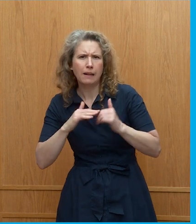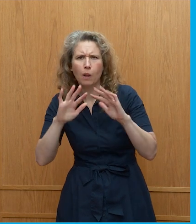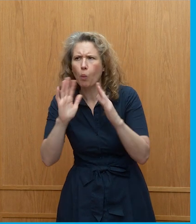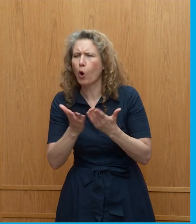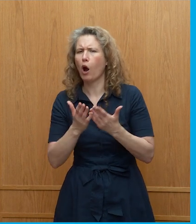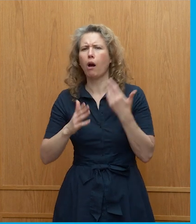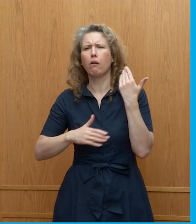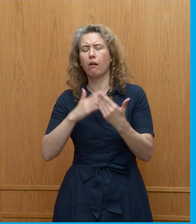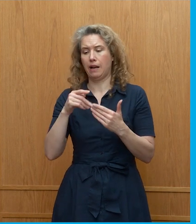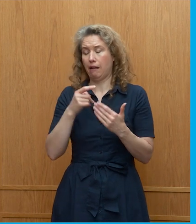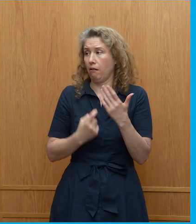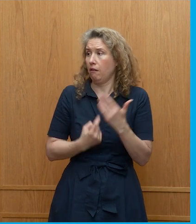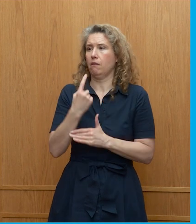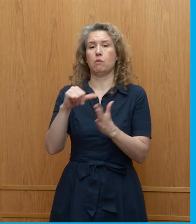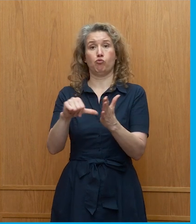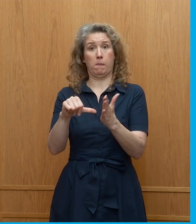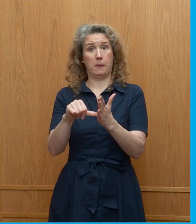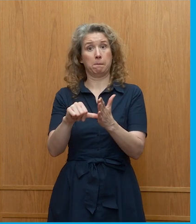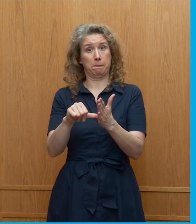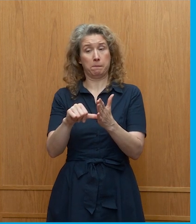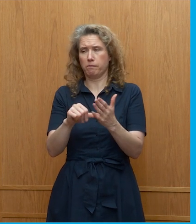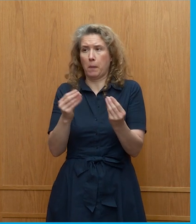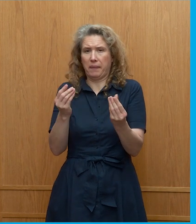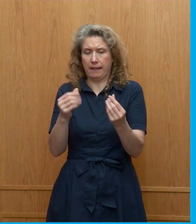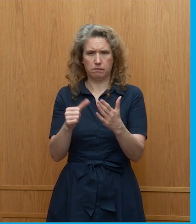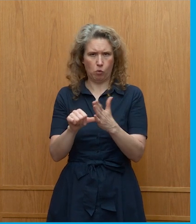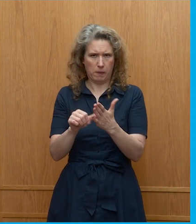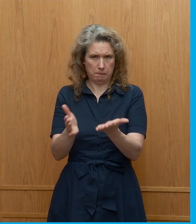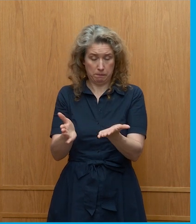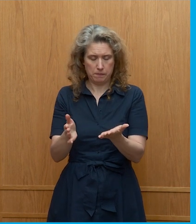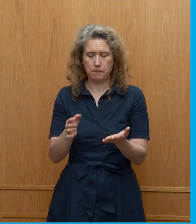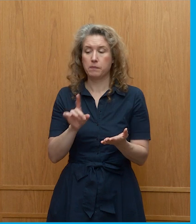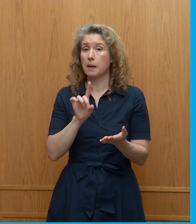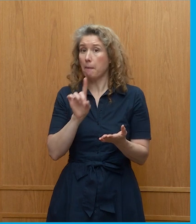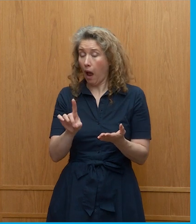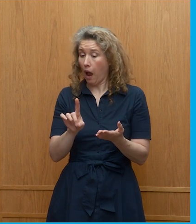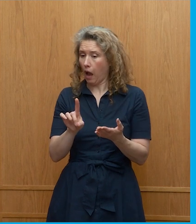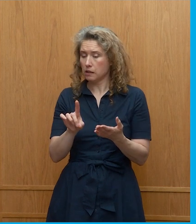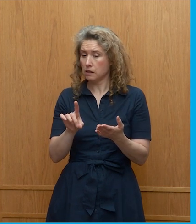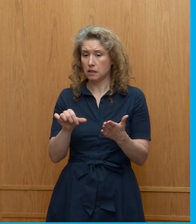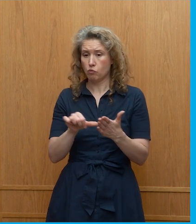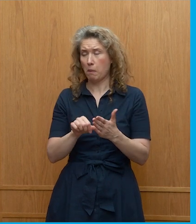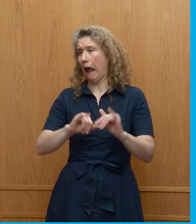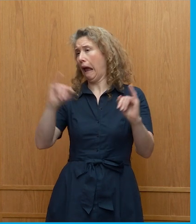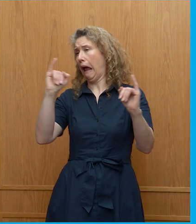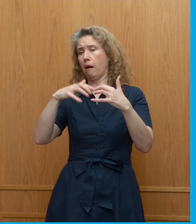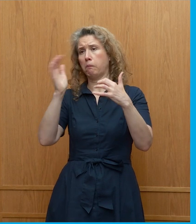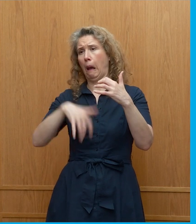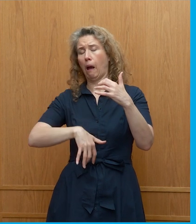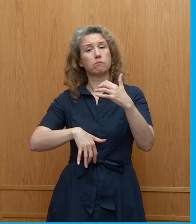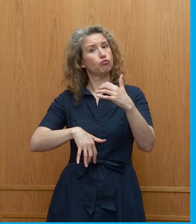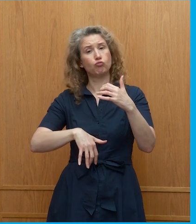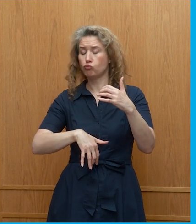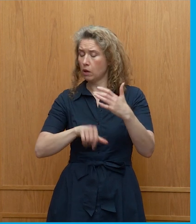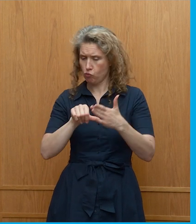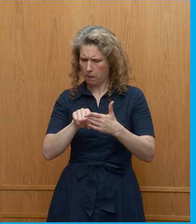they encounter a problem of some kind but instead of it being a tragedy they actually